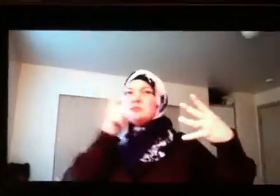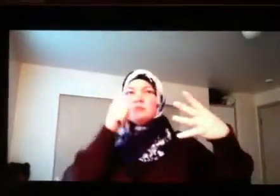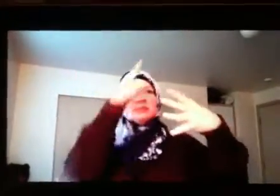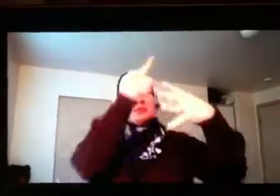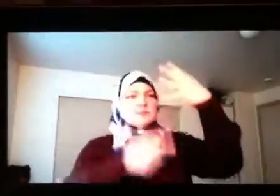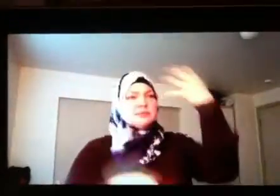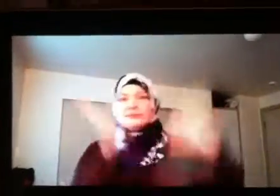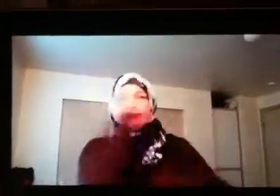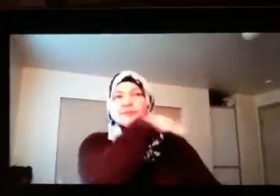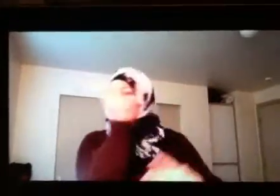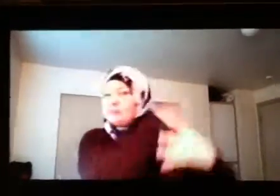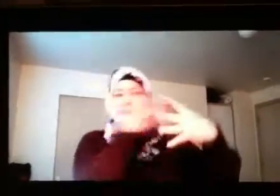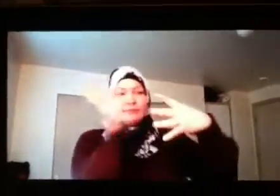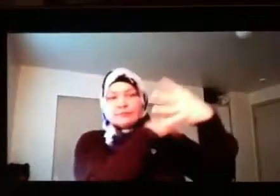I don't know who any of these people are.